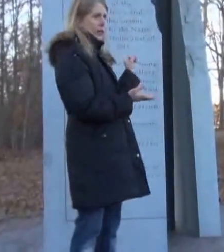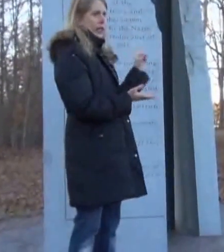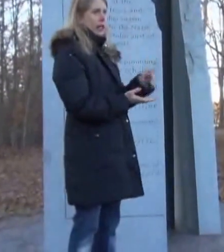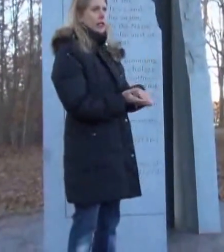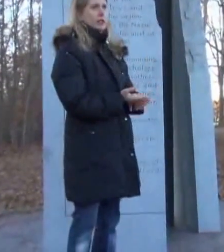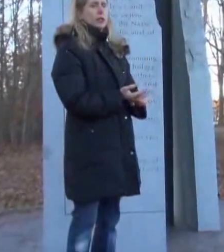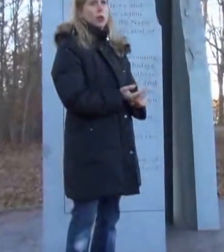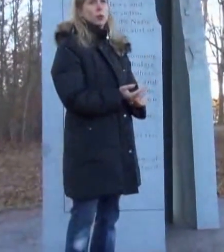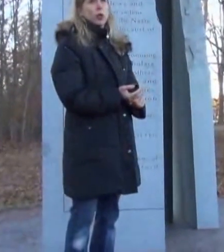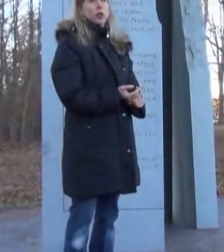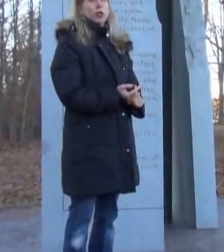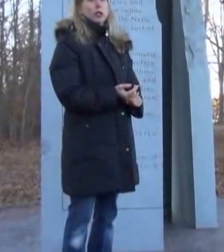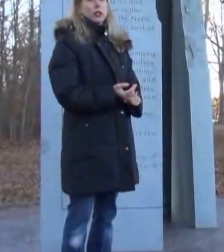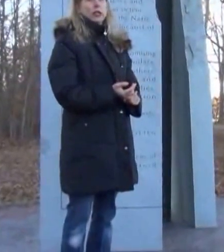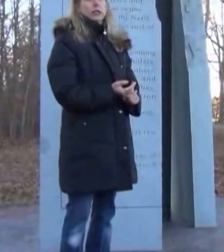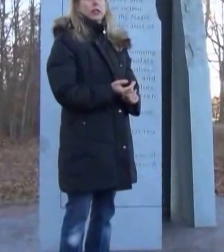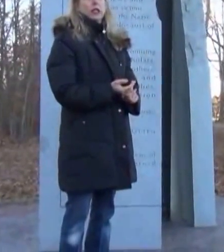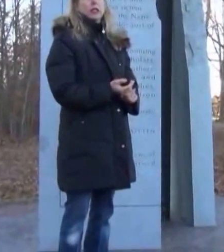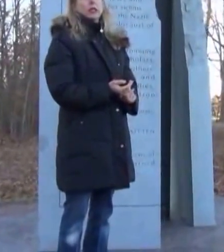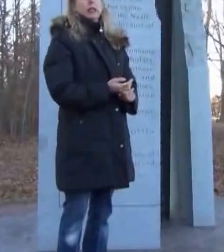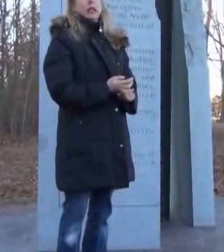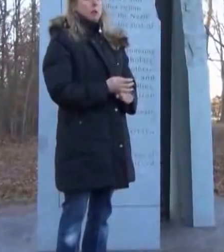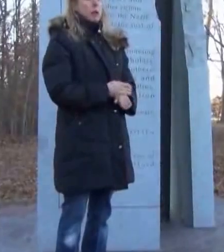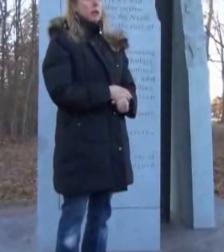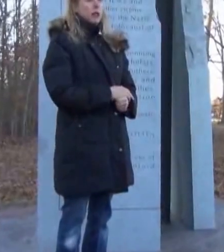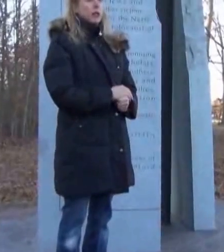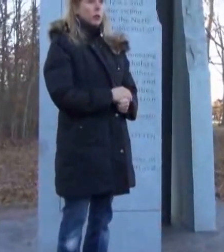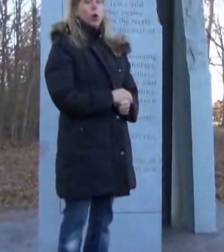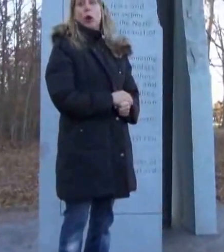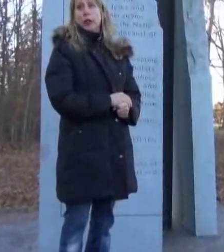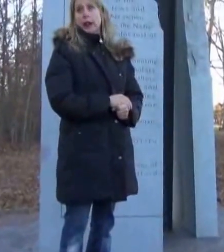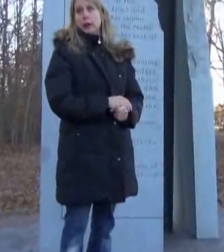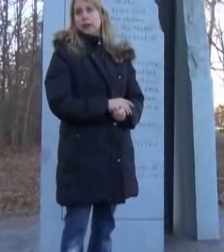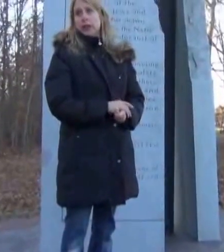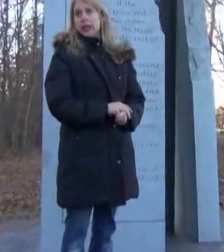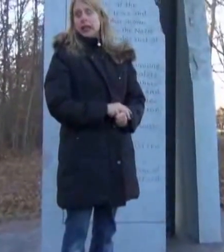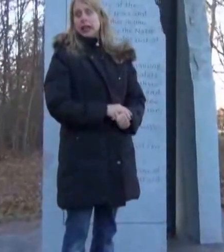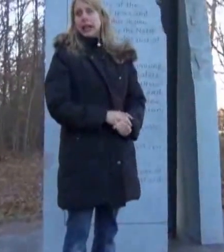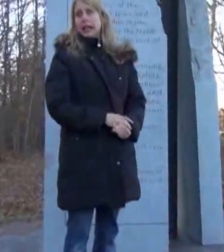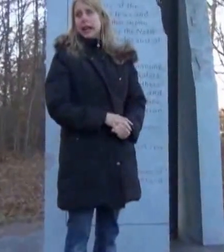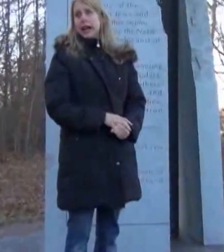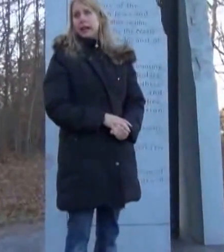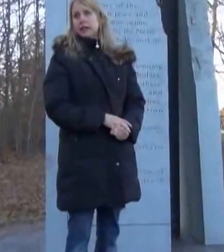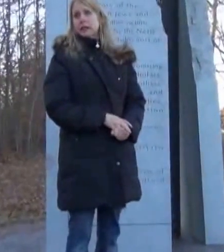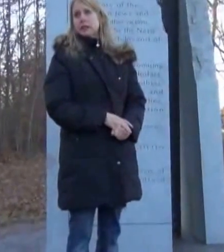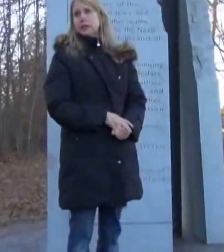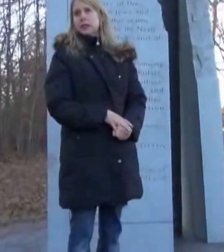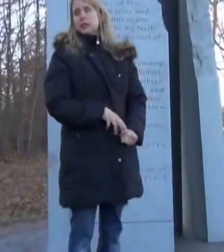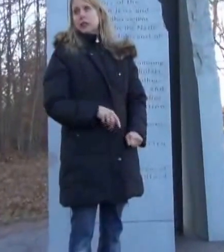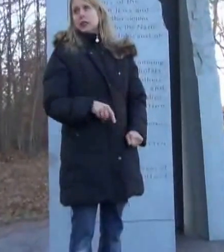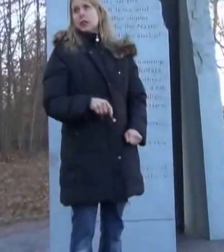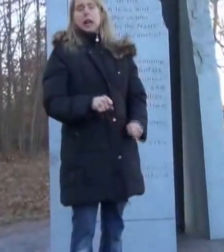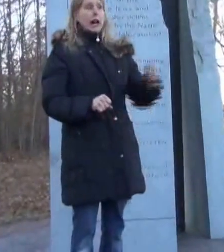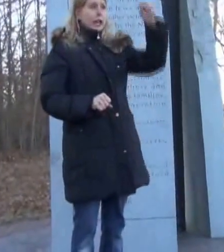my colleague in sculpture, Lintala, and Peter London were all there. And as I